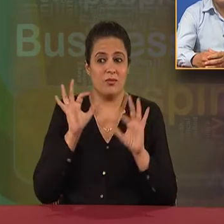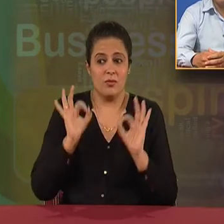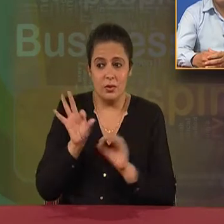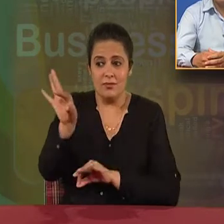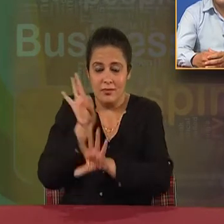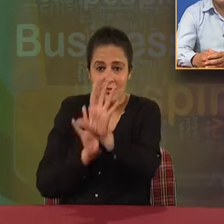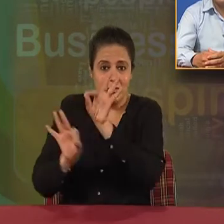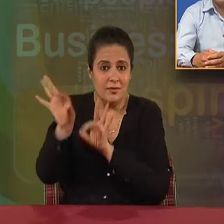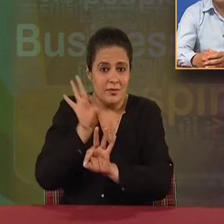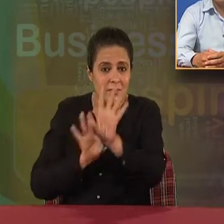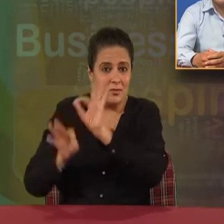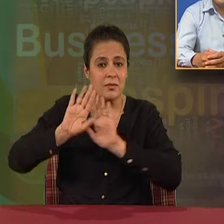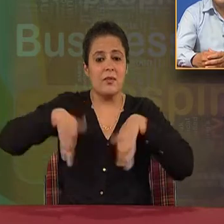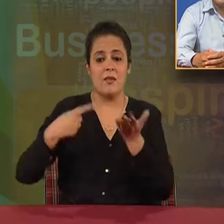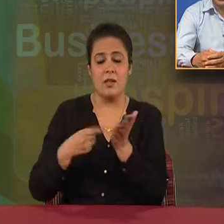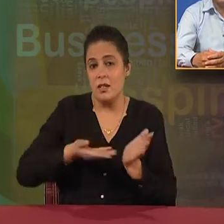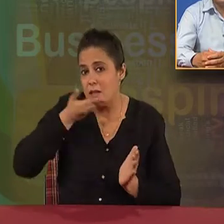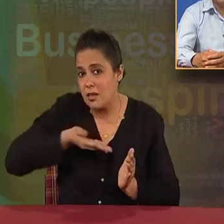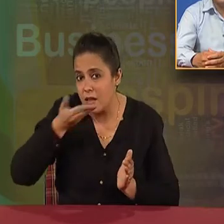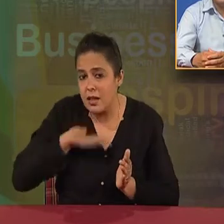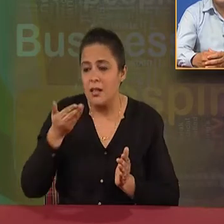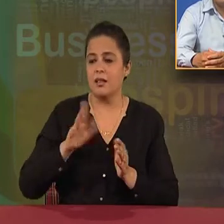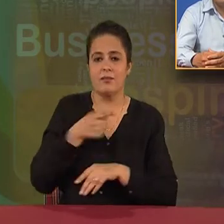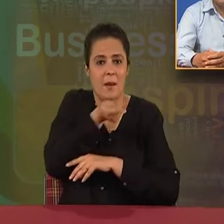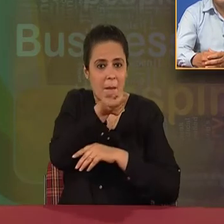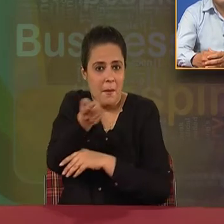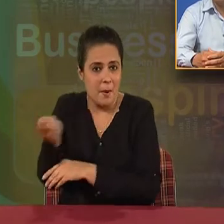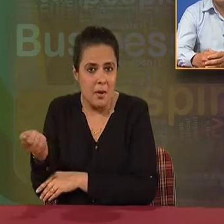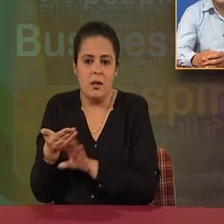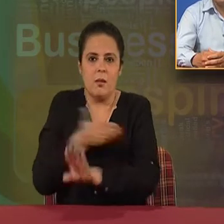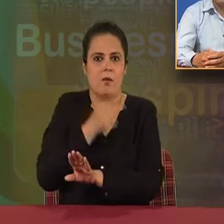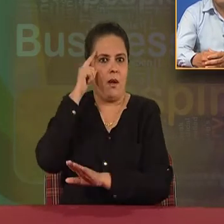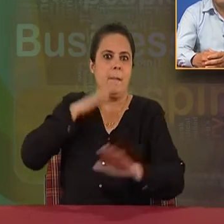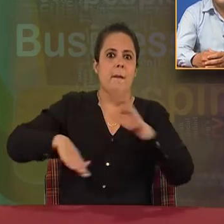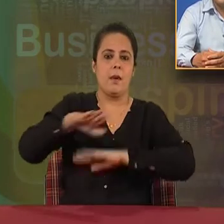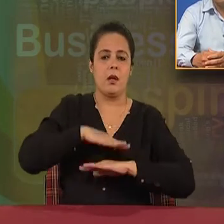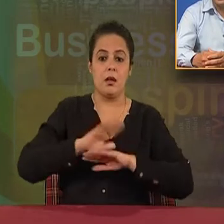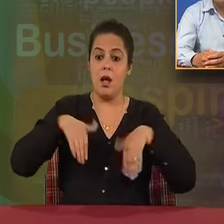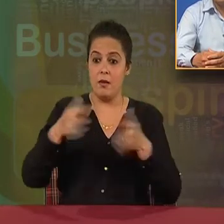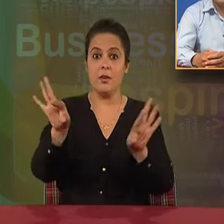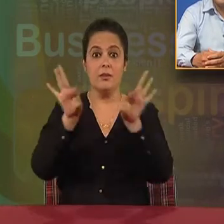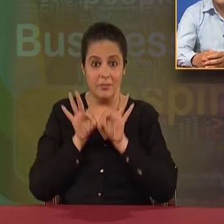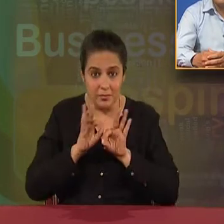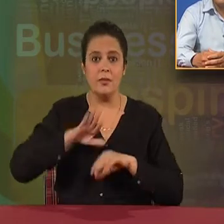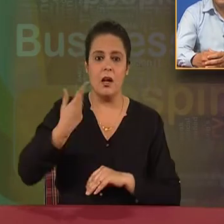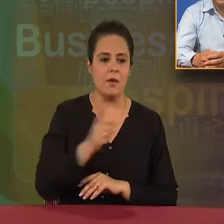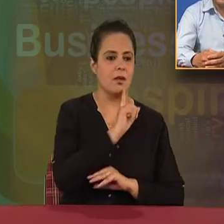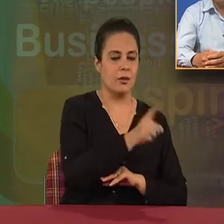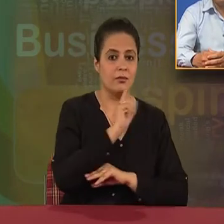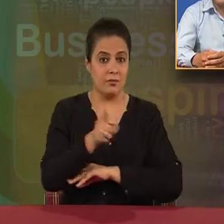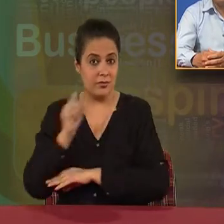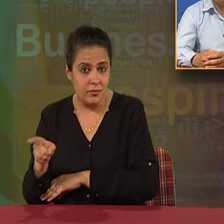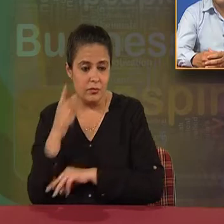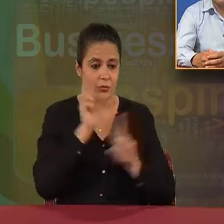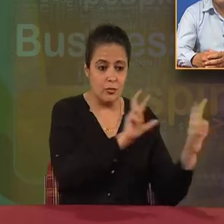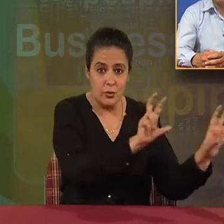recruitment, selection, training, and then remuneration. We have to direct them. We have to supervise them. We have